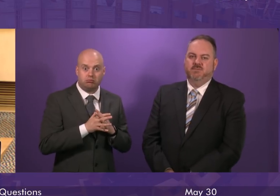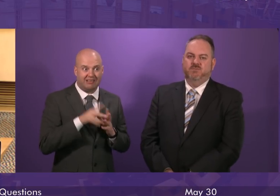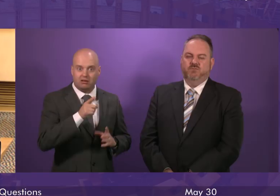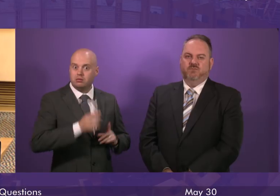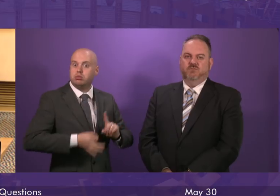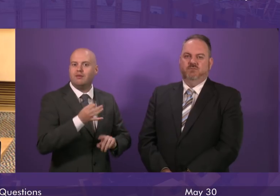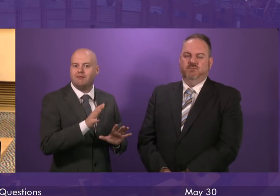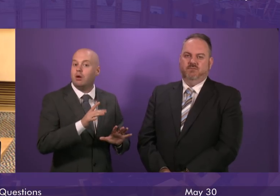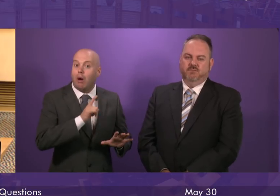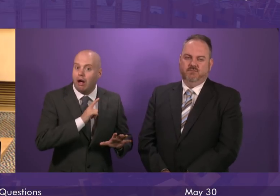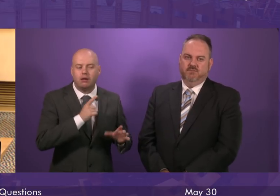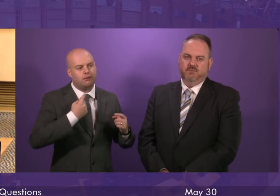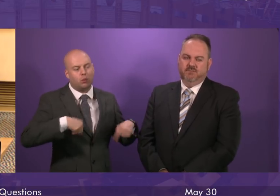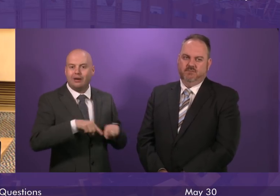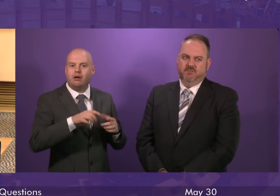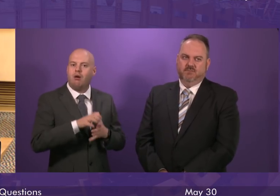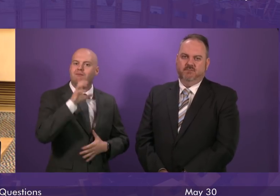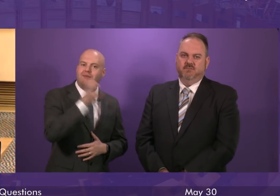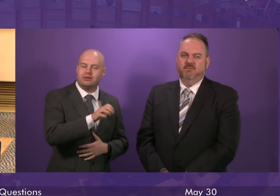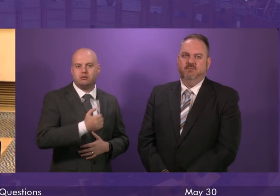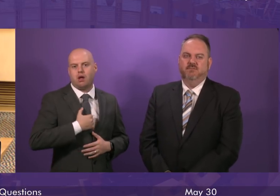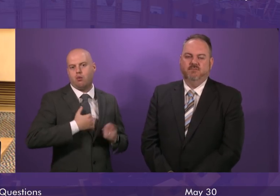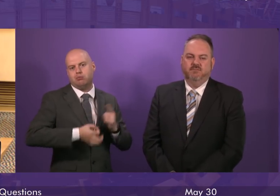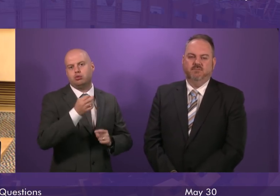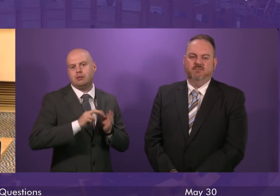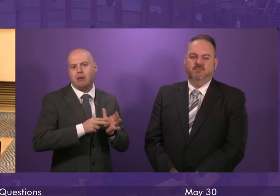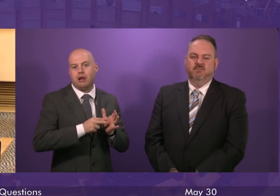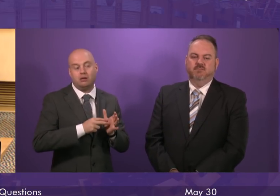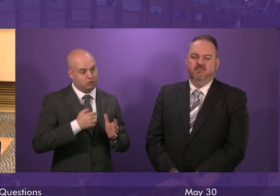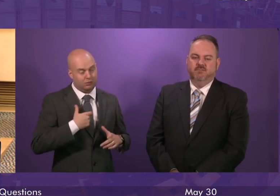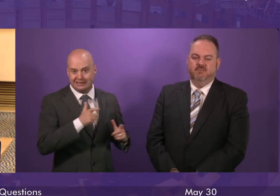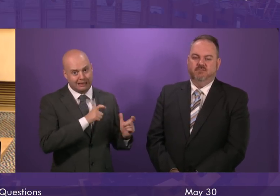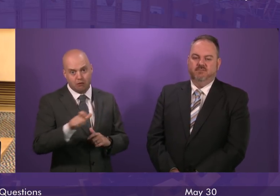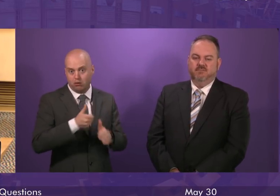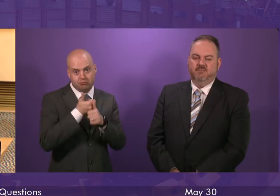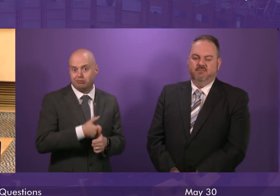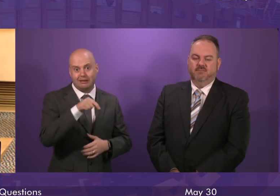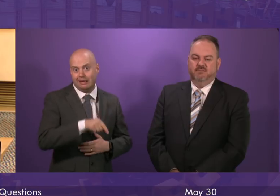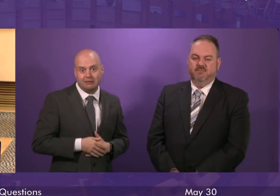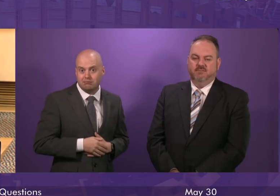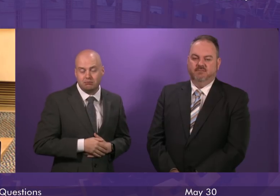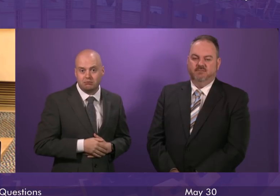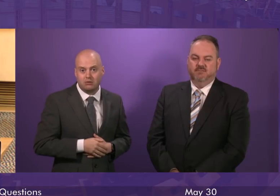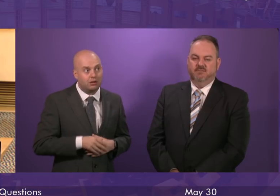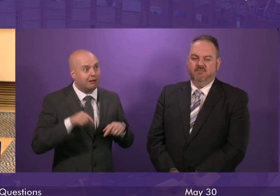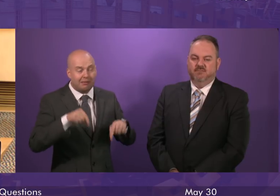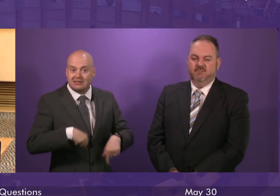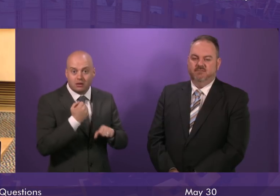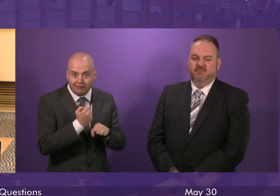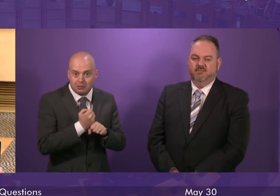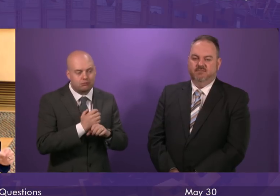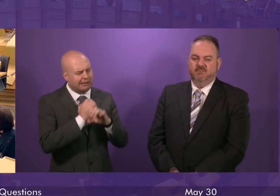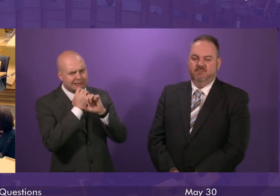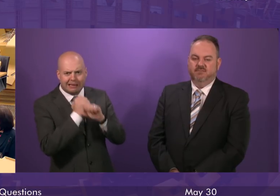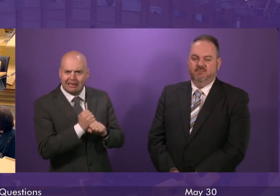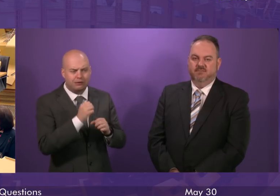investing in the waiting times improvement plan, and we will carry on doing that. And this government will dedicate our efforts